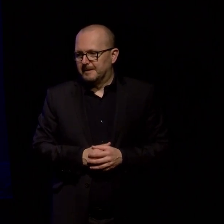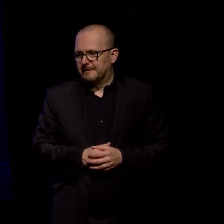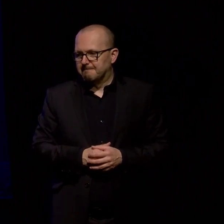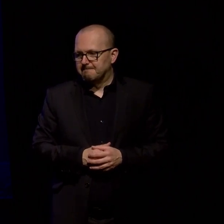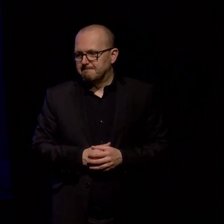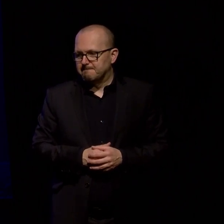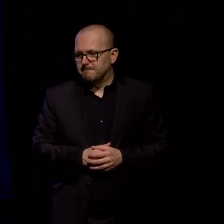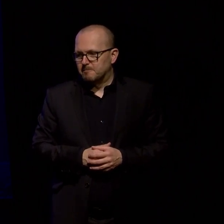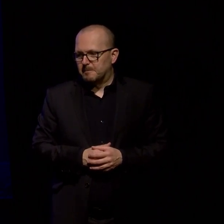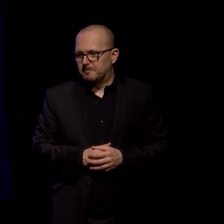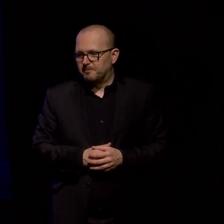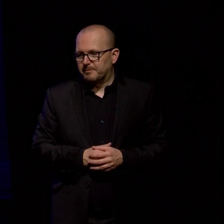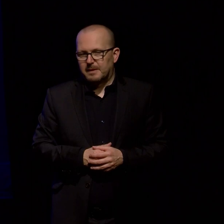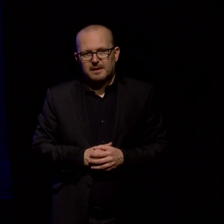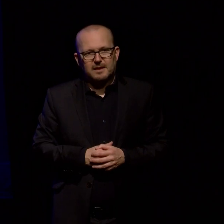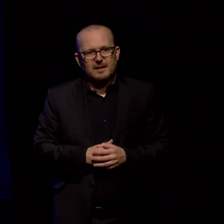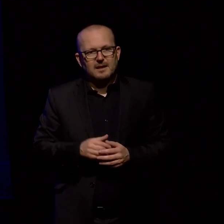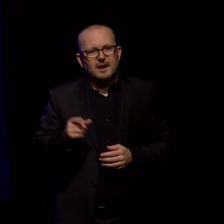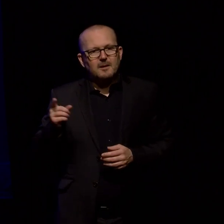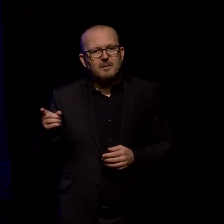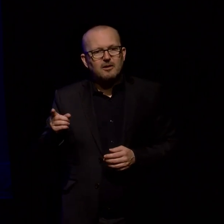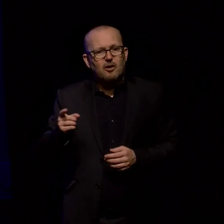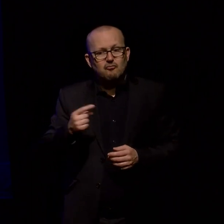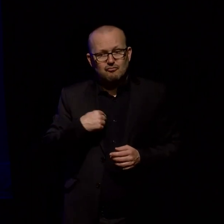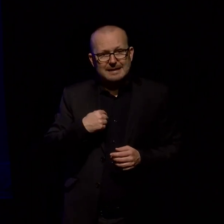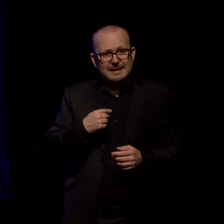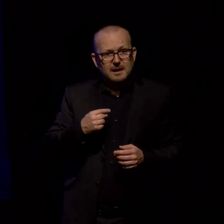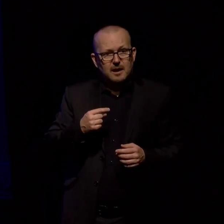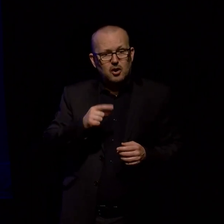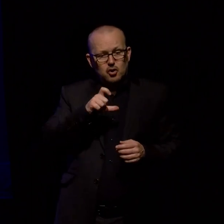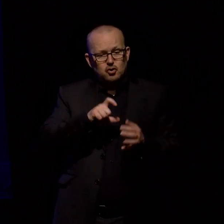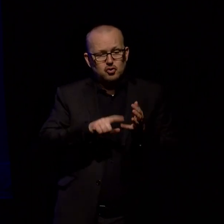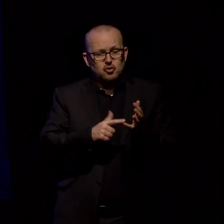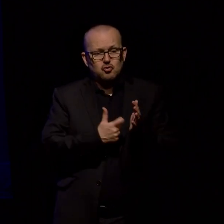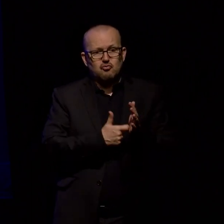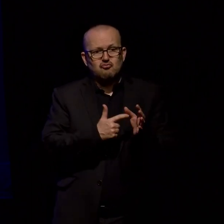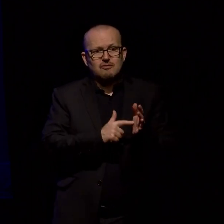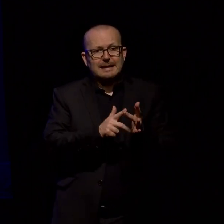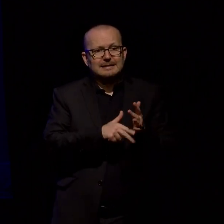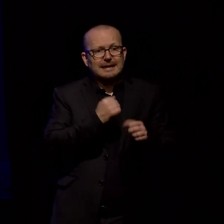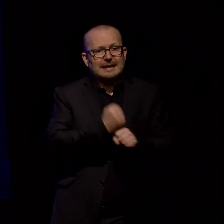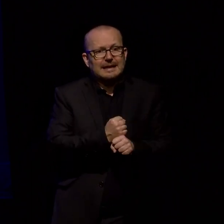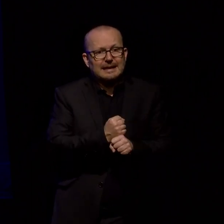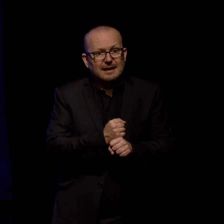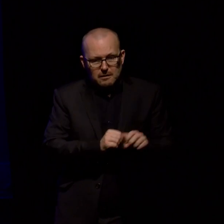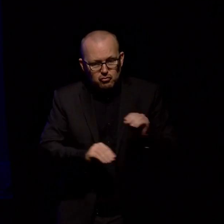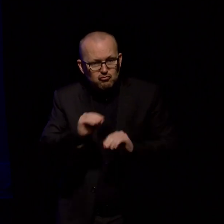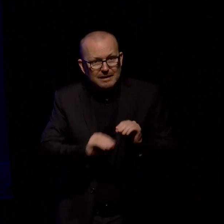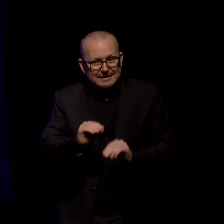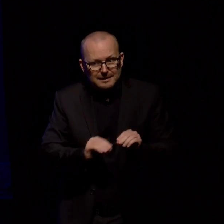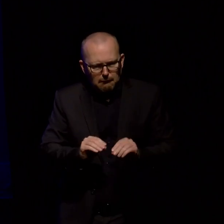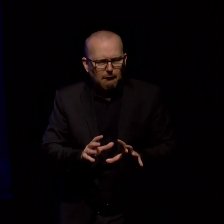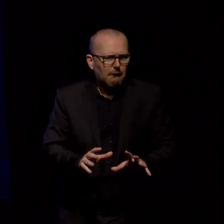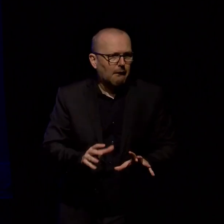curation's so hard how do you how do you curators do it it's really really difficult I mean I always knew it was